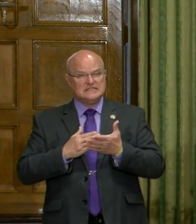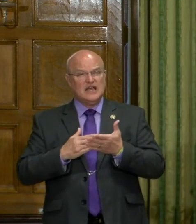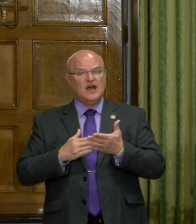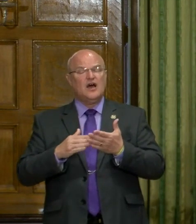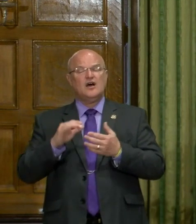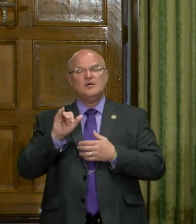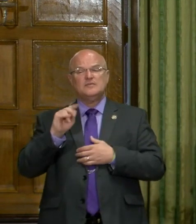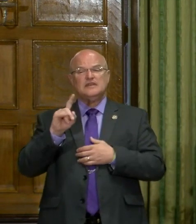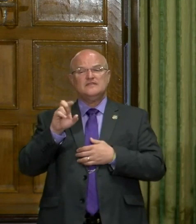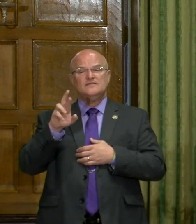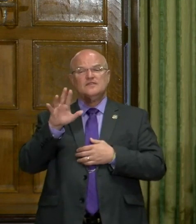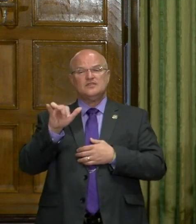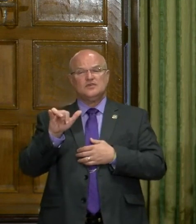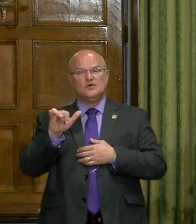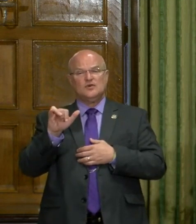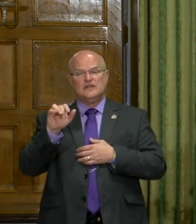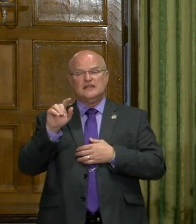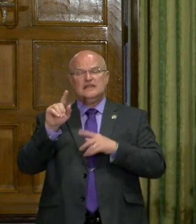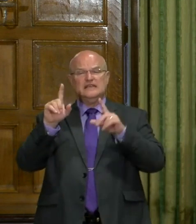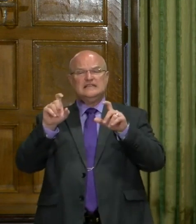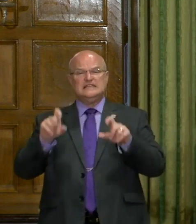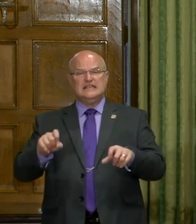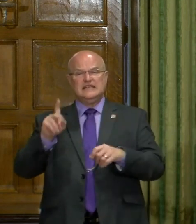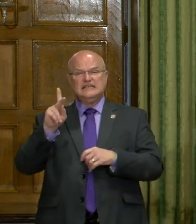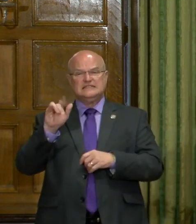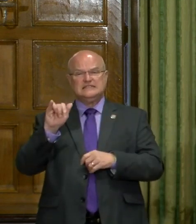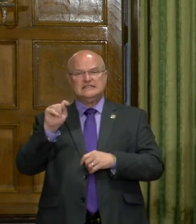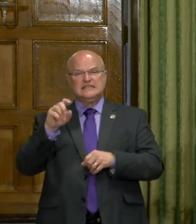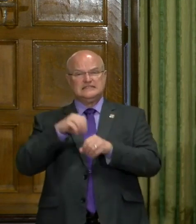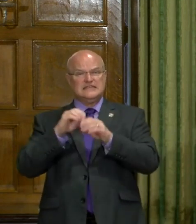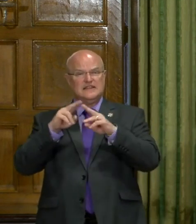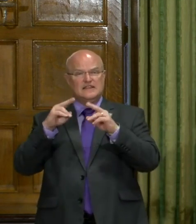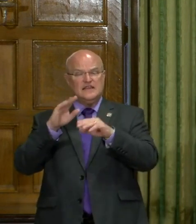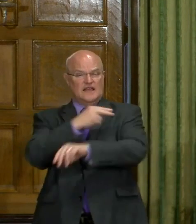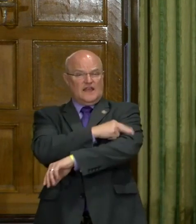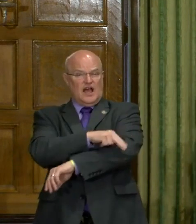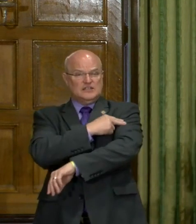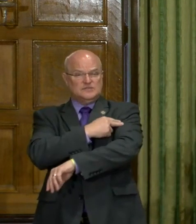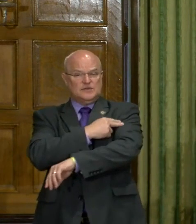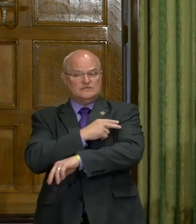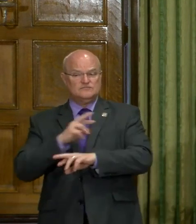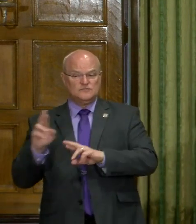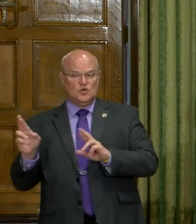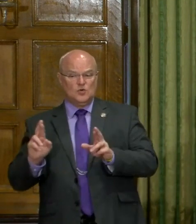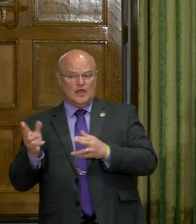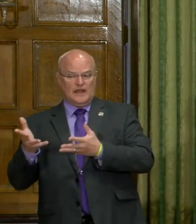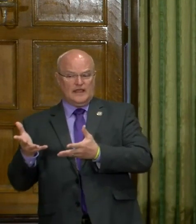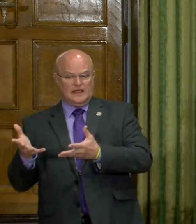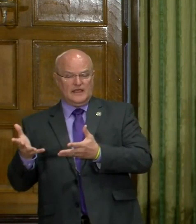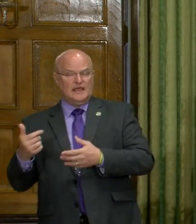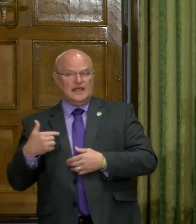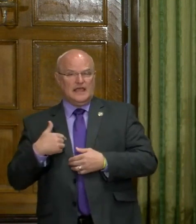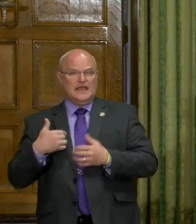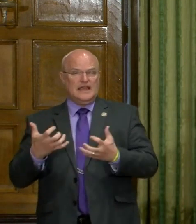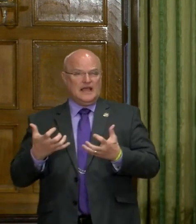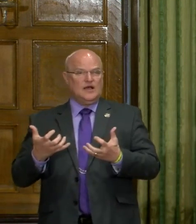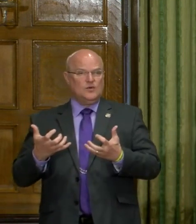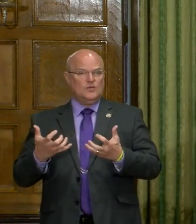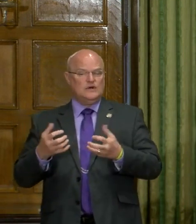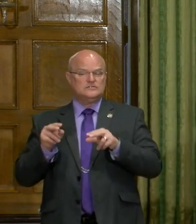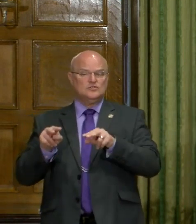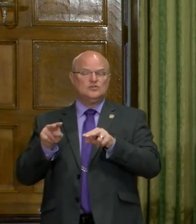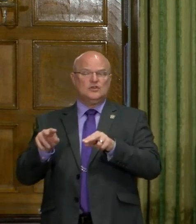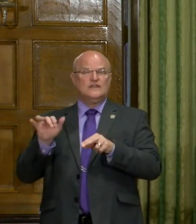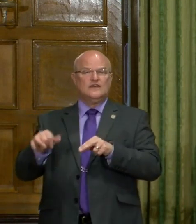of tests, uh, test kits in their hospitals that, uh, are available. And I want to be able to push to, to, uh,